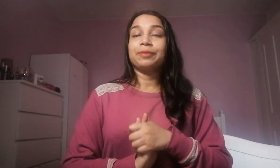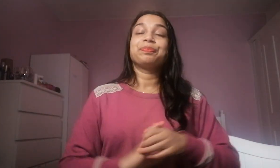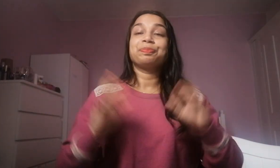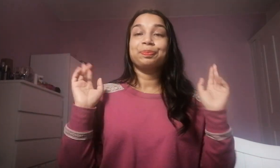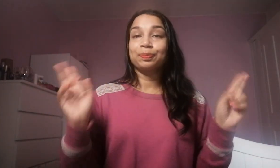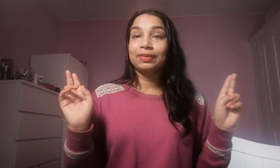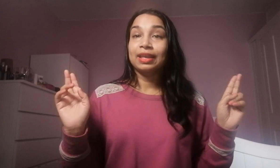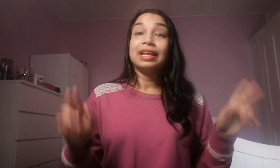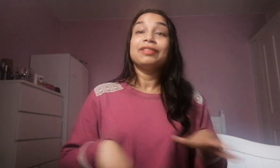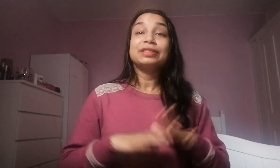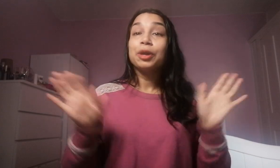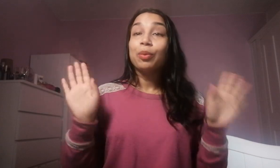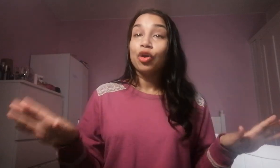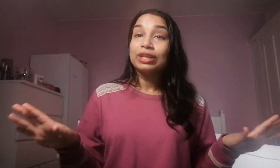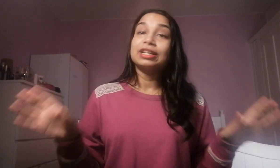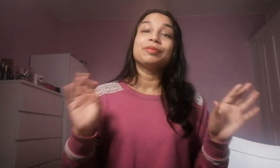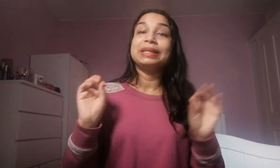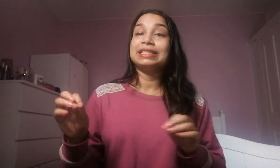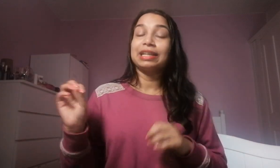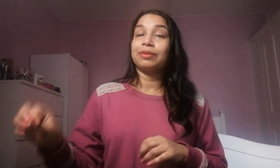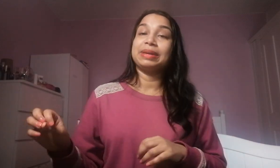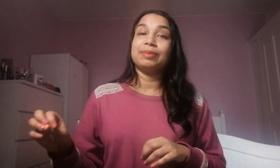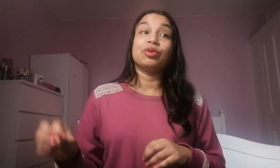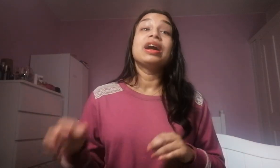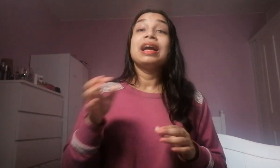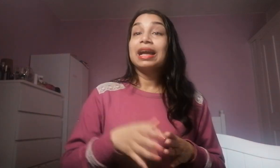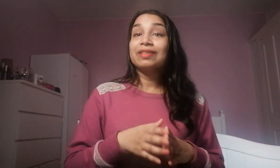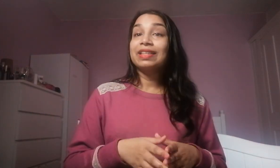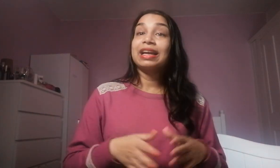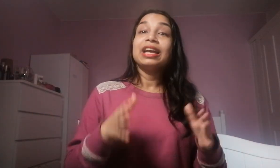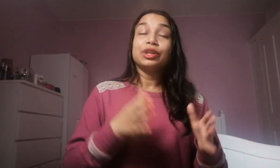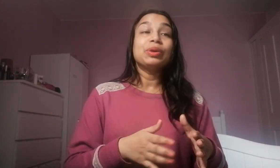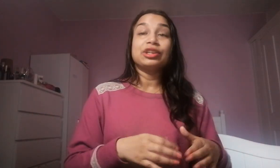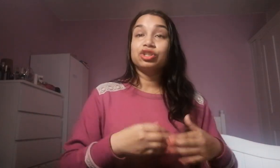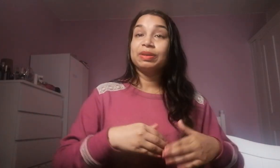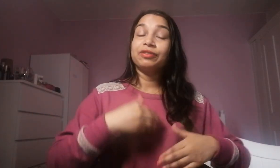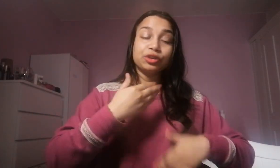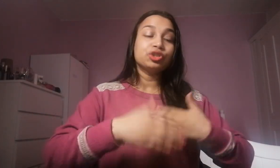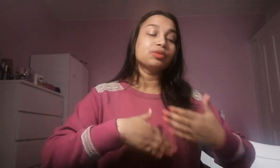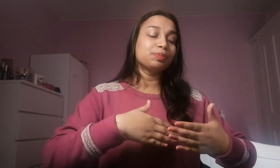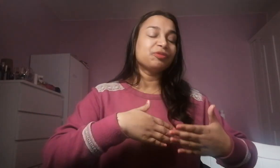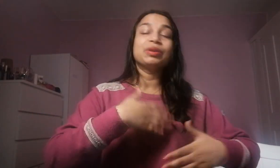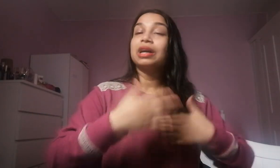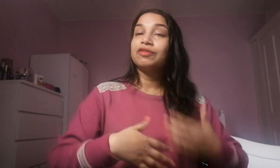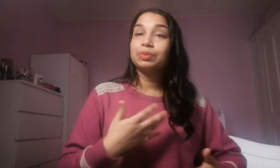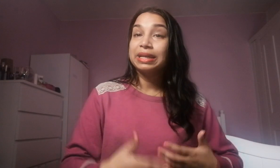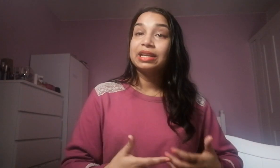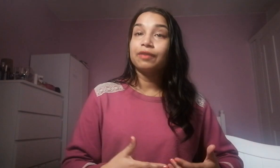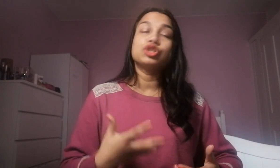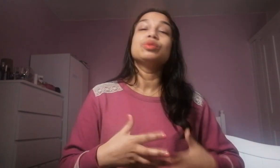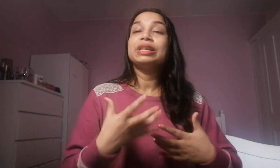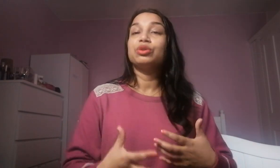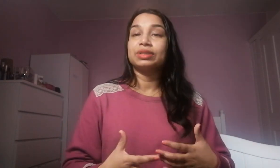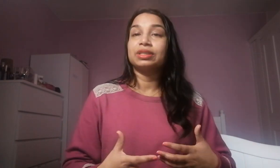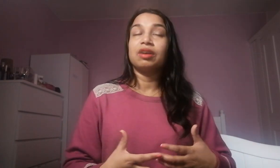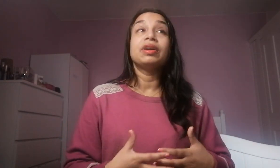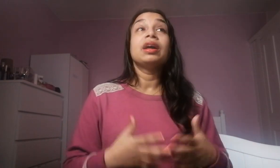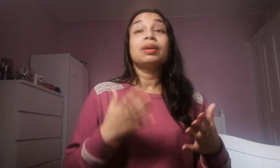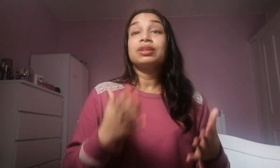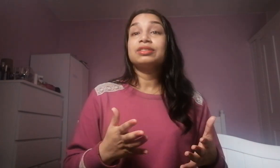there's no point of pleasing other people and that you have should be you should feel comfortable enough to be yourself because